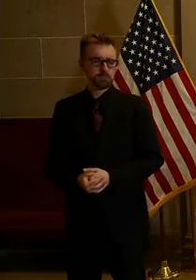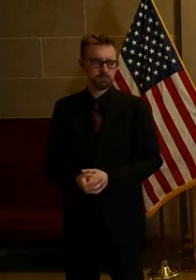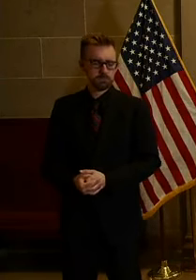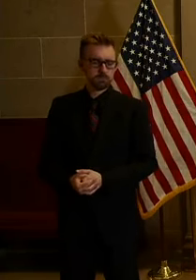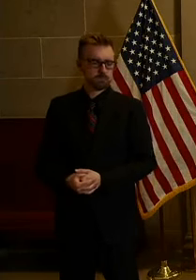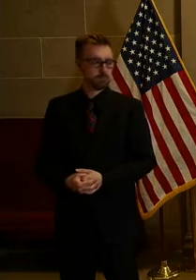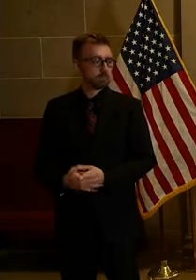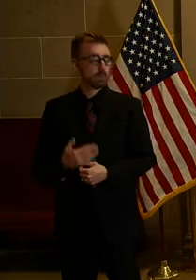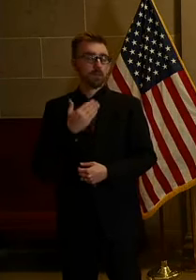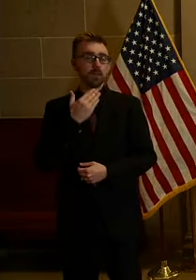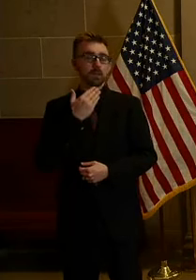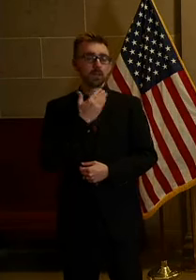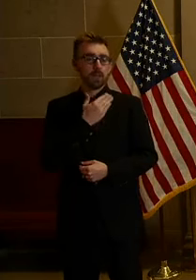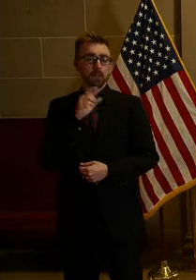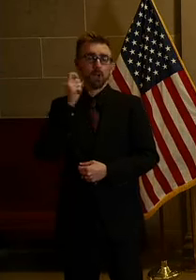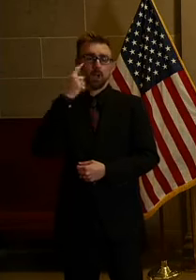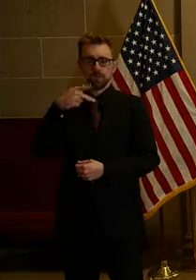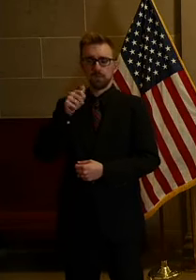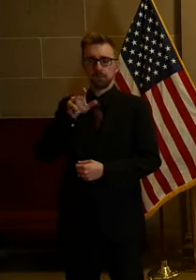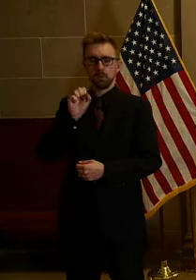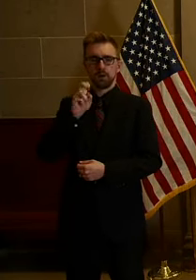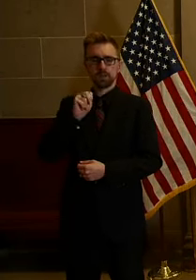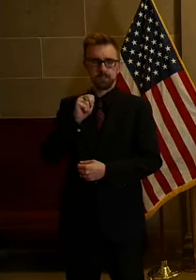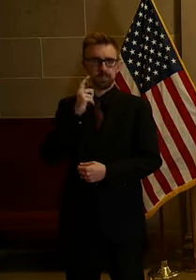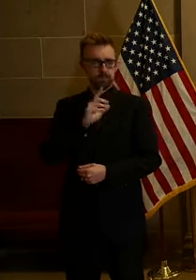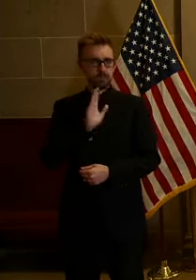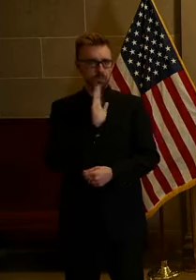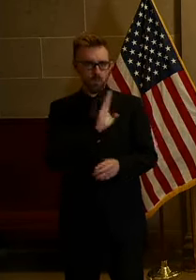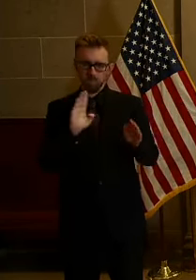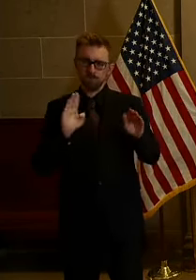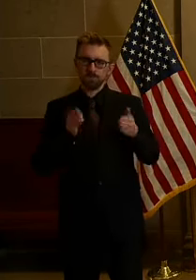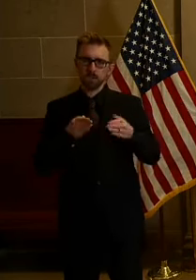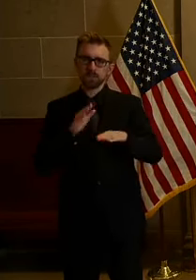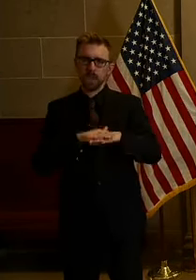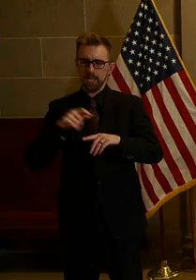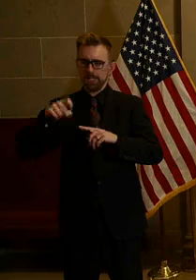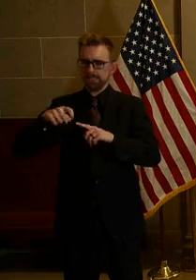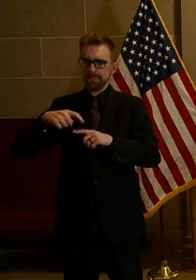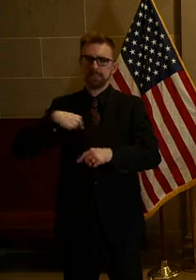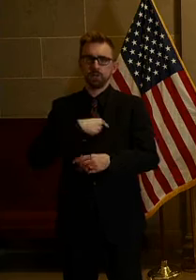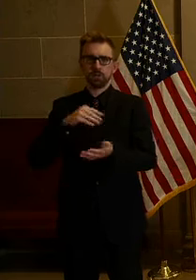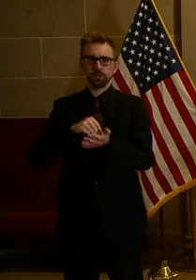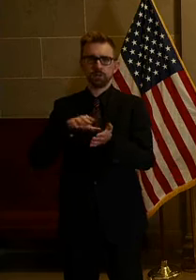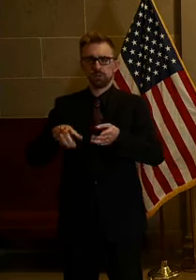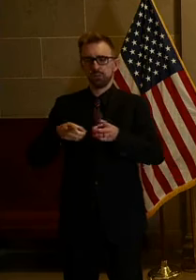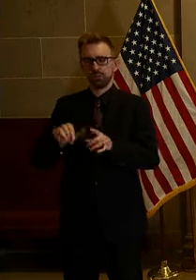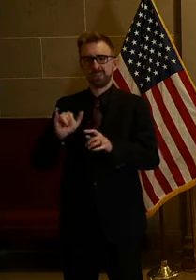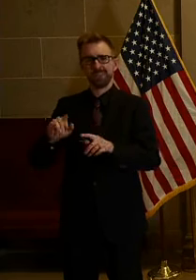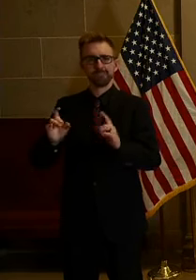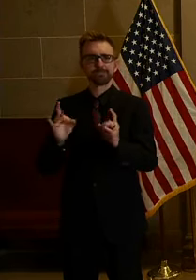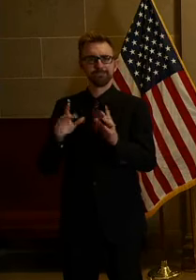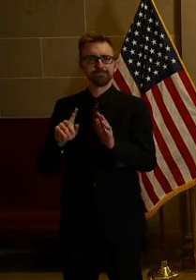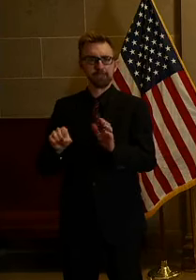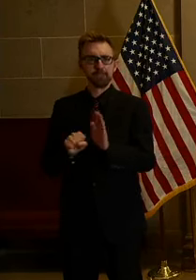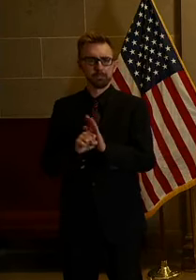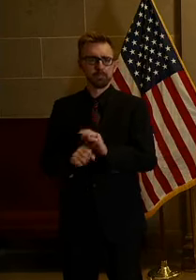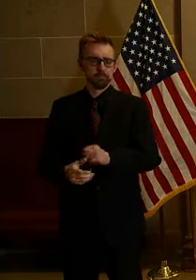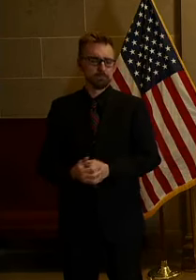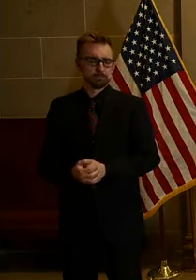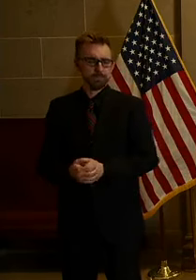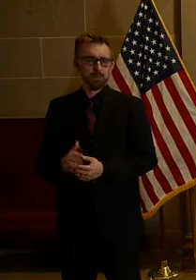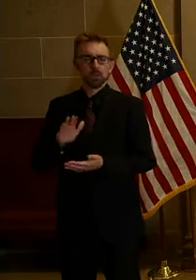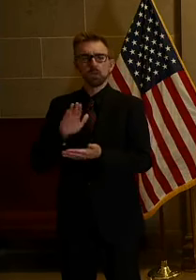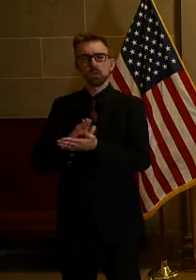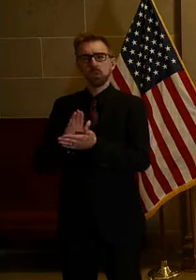Thank you. Thank you, Governor Parson for your focus on the needs of our students during this time. Schools across our